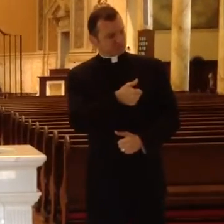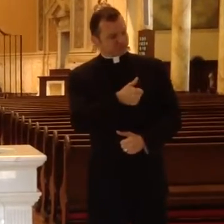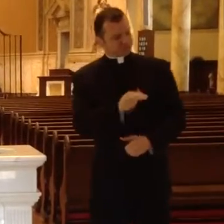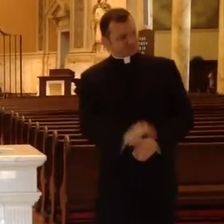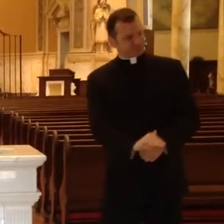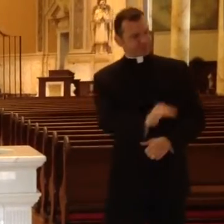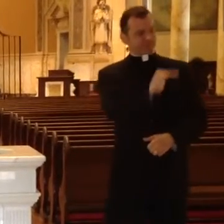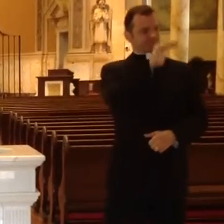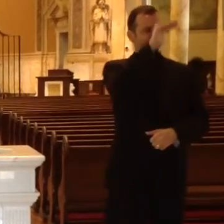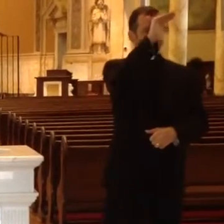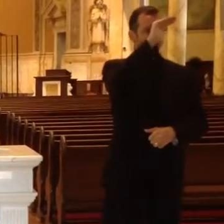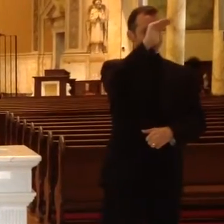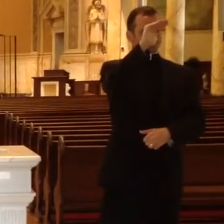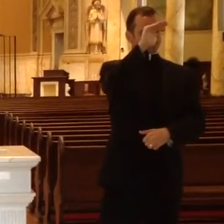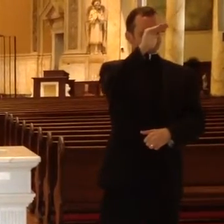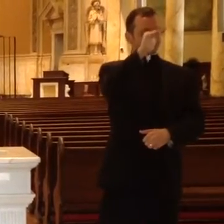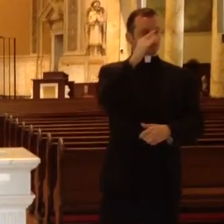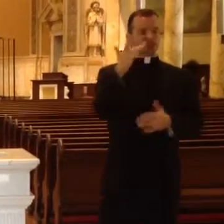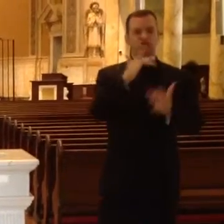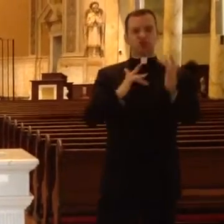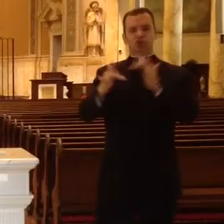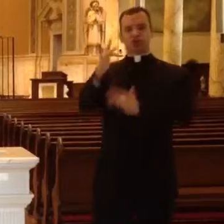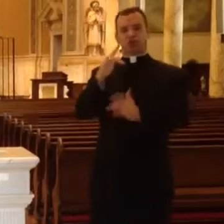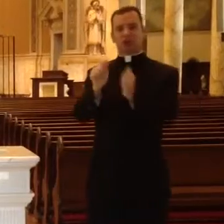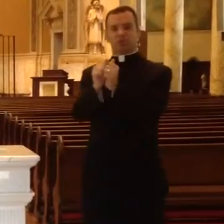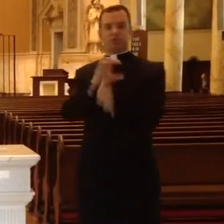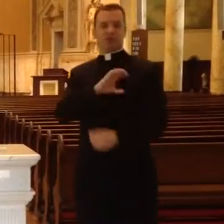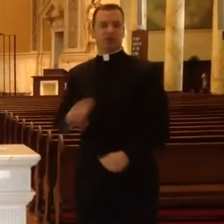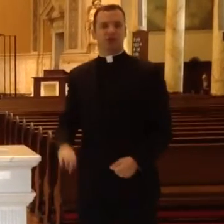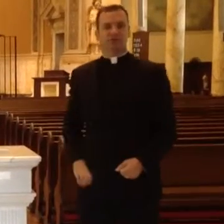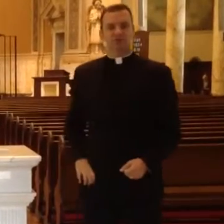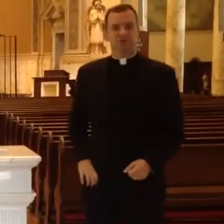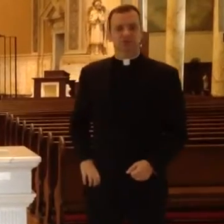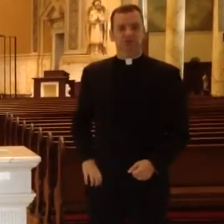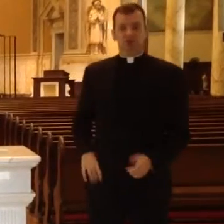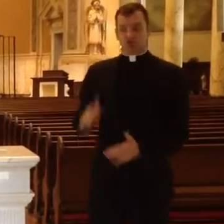Catholic, as they grow up so that they can journey with Christ.